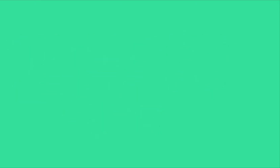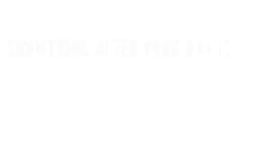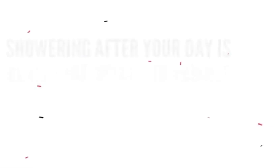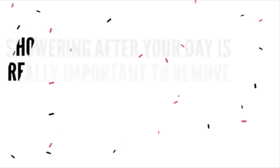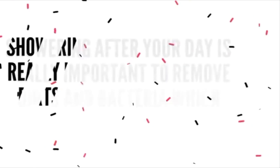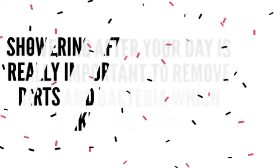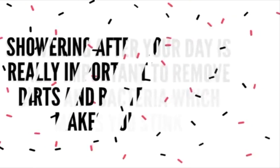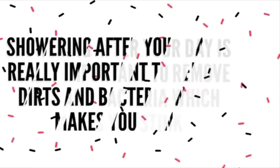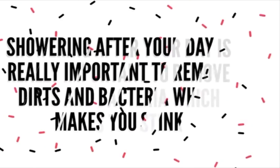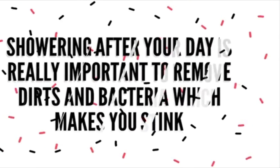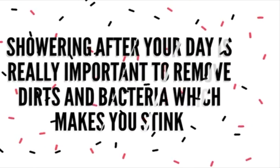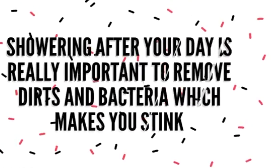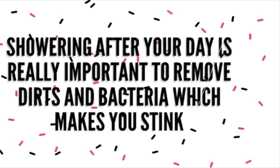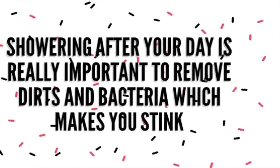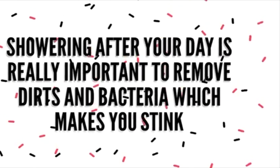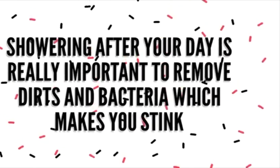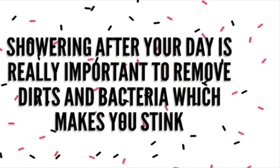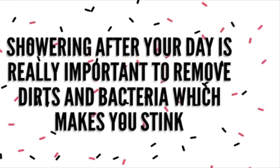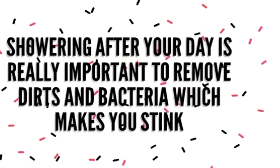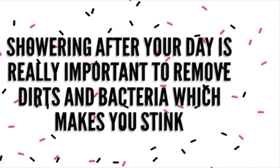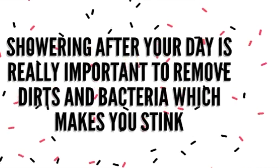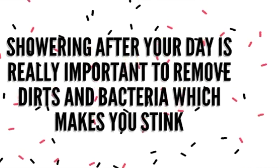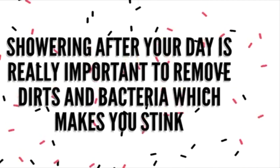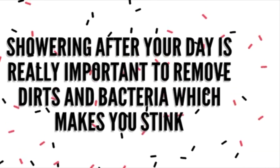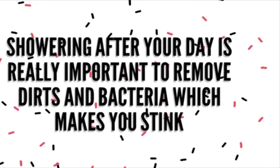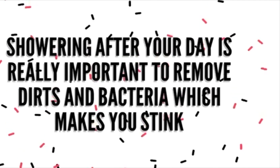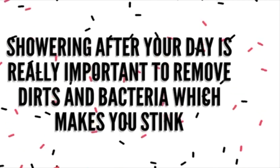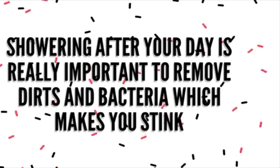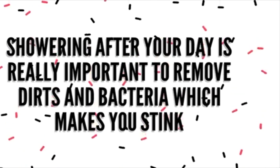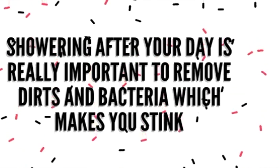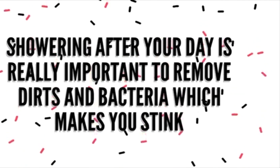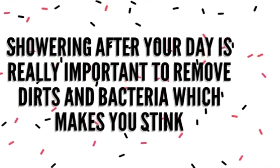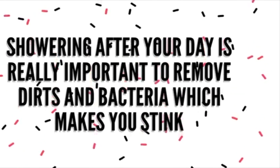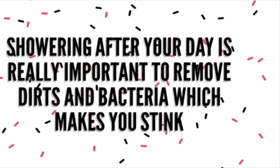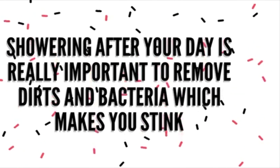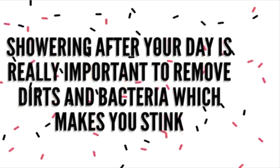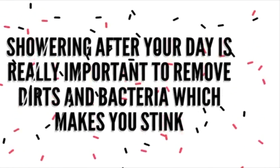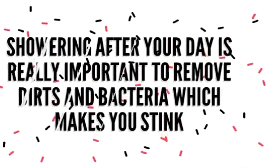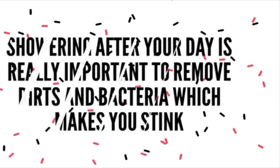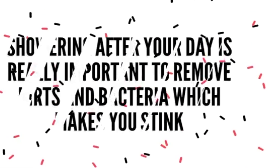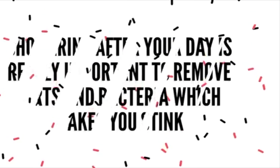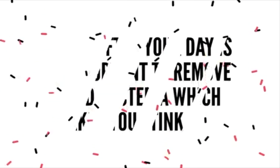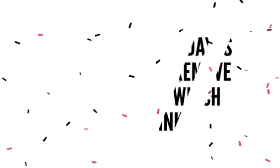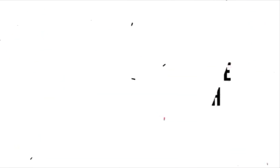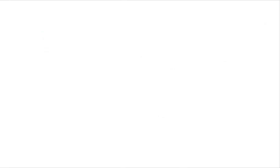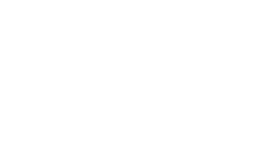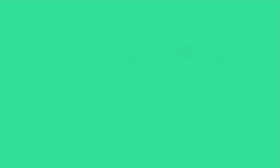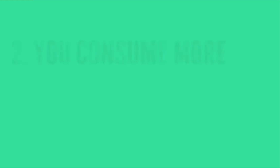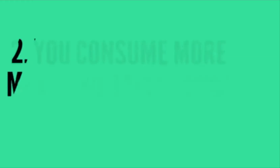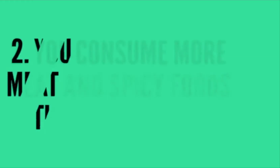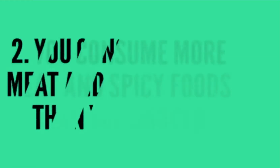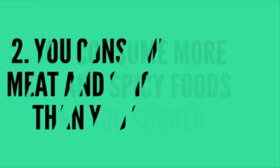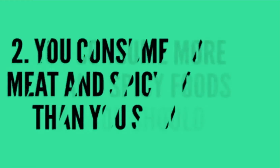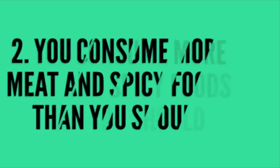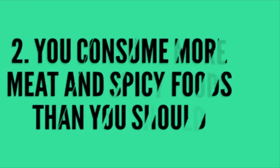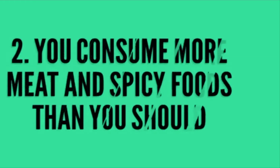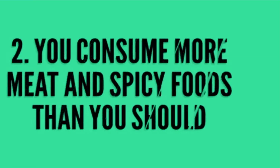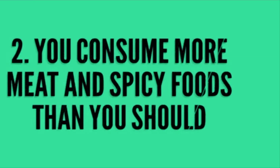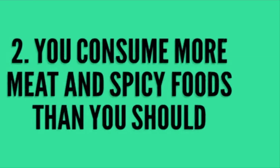showing after your day is really important to remove dirt and bacteria from your body which makes you stink reason number two is you consume